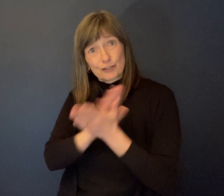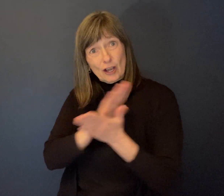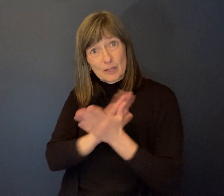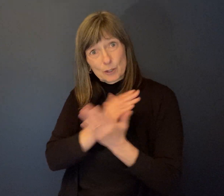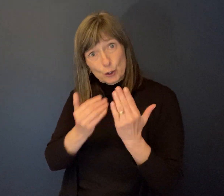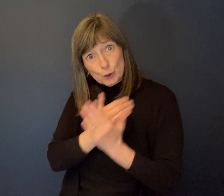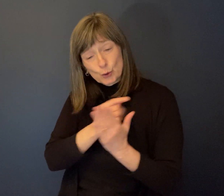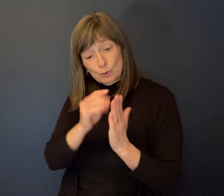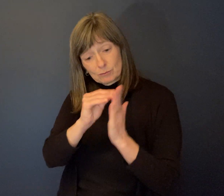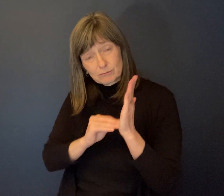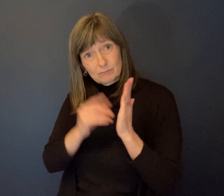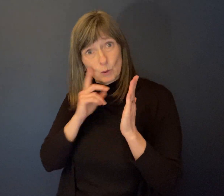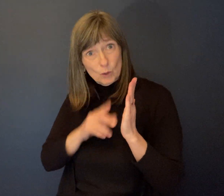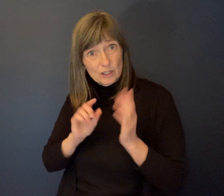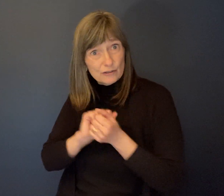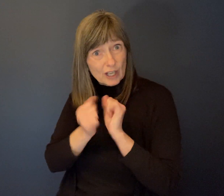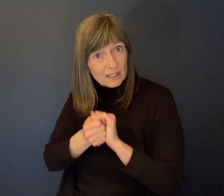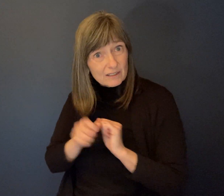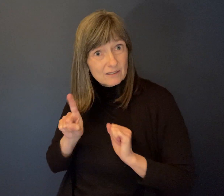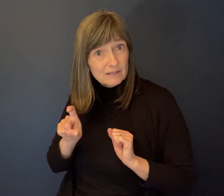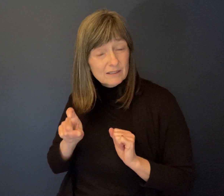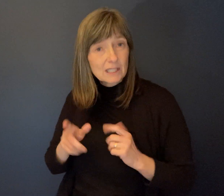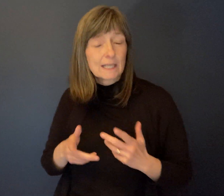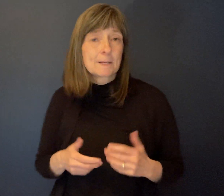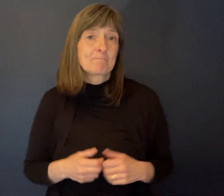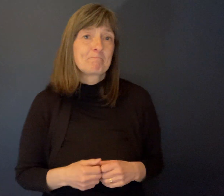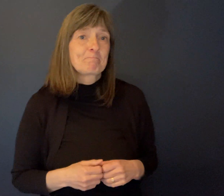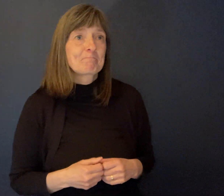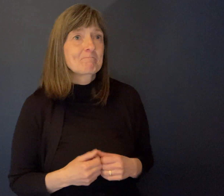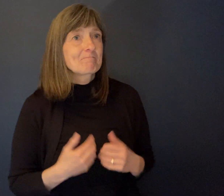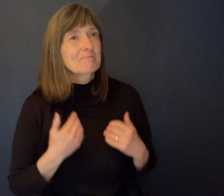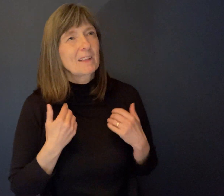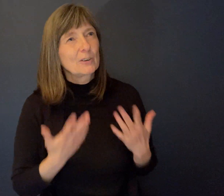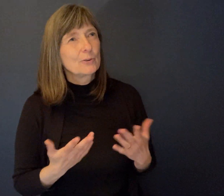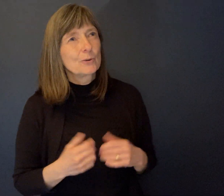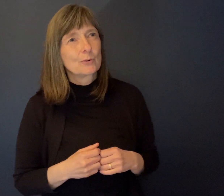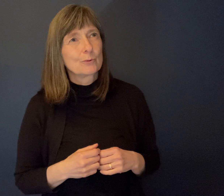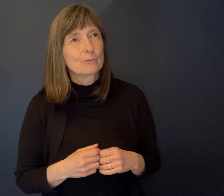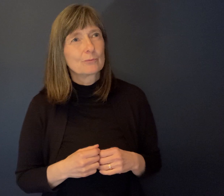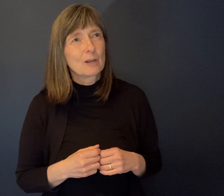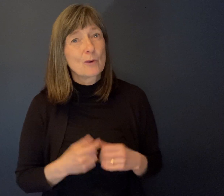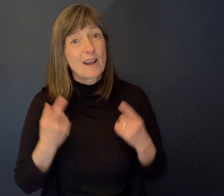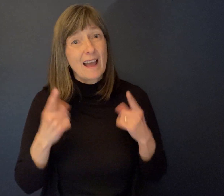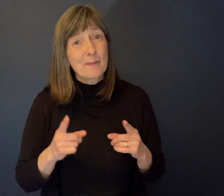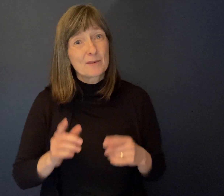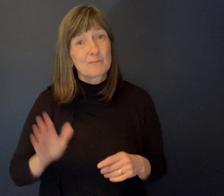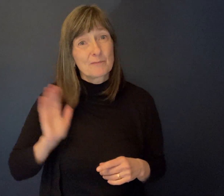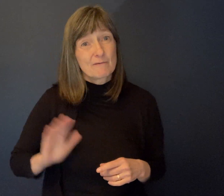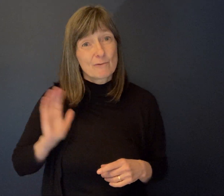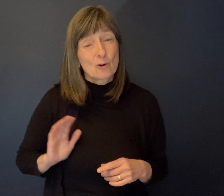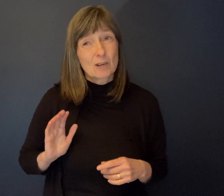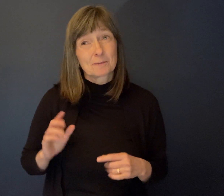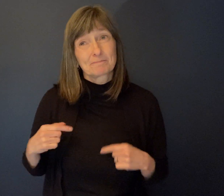I don't know if it'll make a difference in terms of where we've been. think where it may make a difference, Monty, is